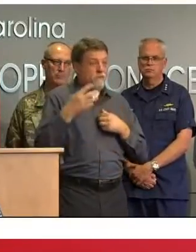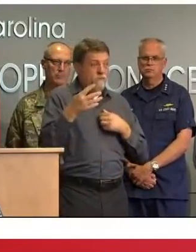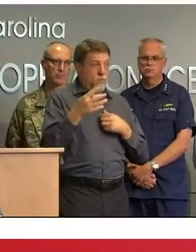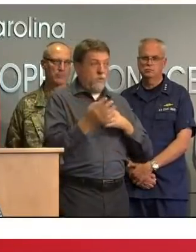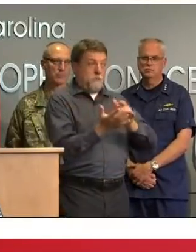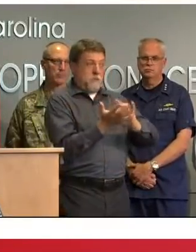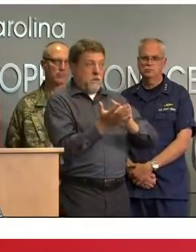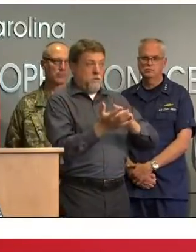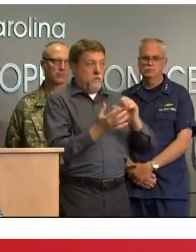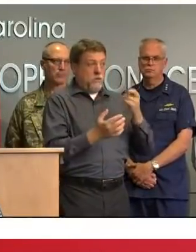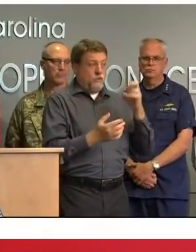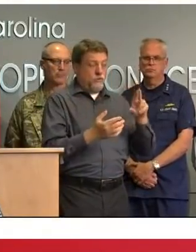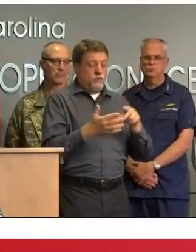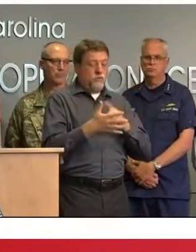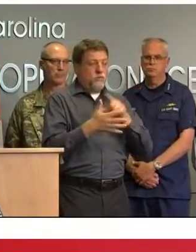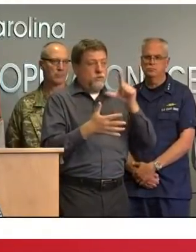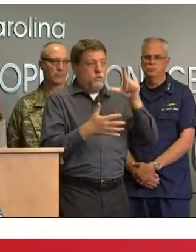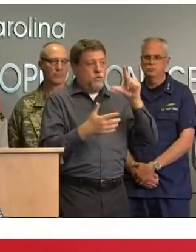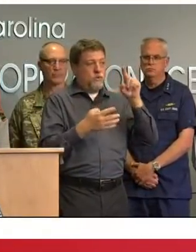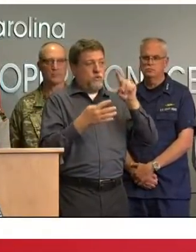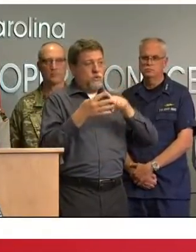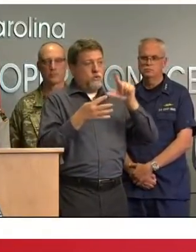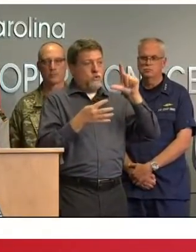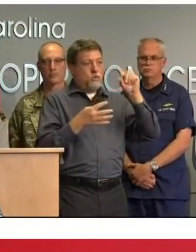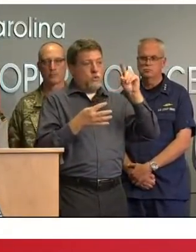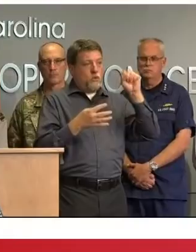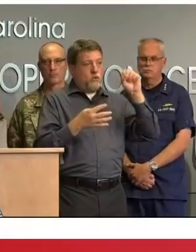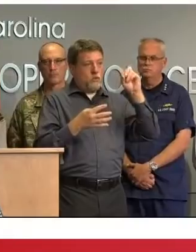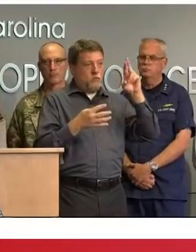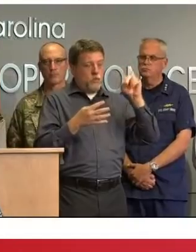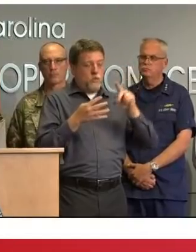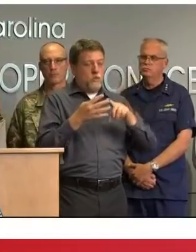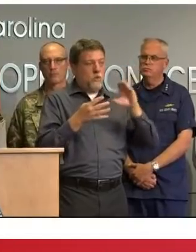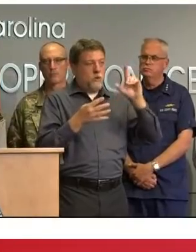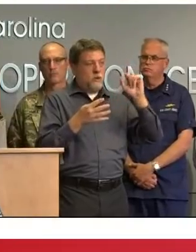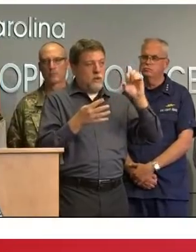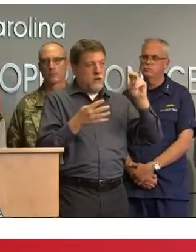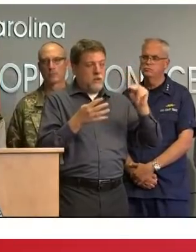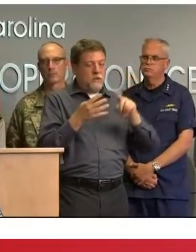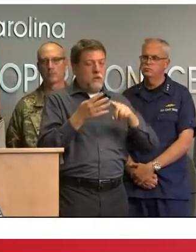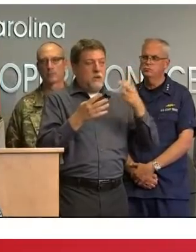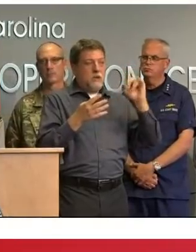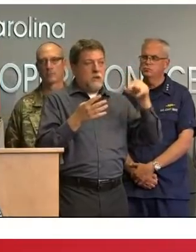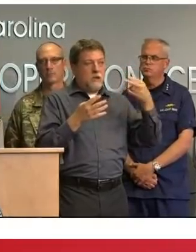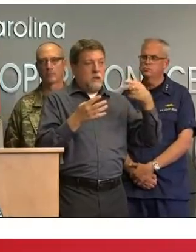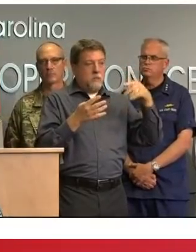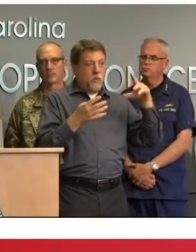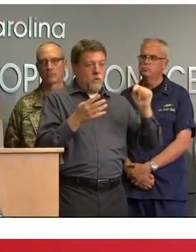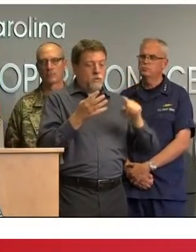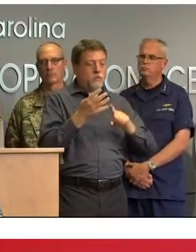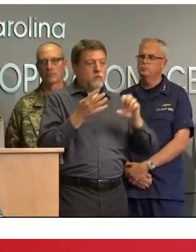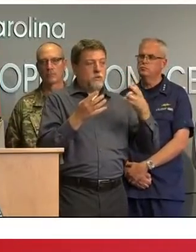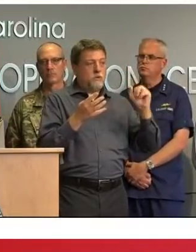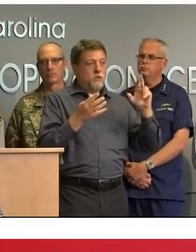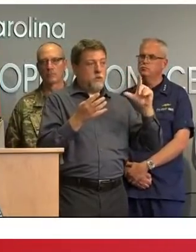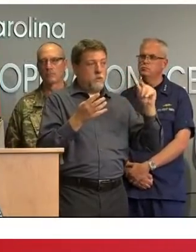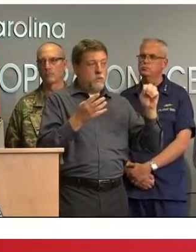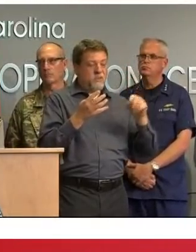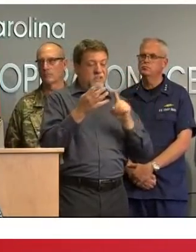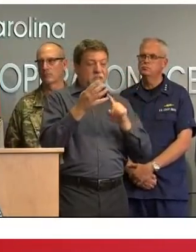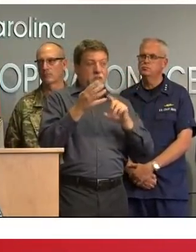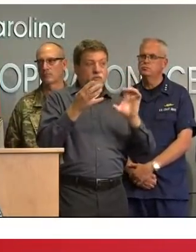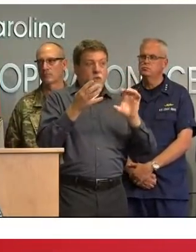them one in goldsboro one in clayton one in high point and one in charlotte the one in charlotte's opening today um